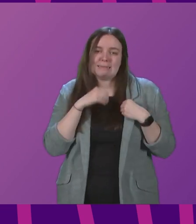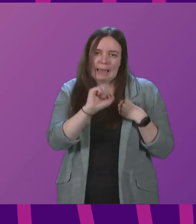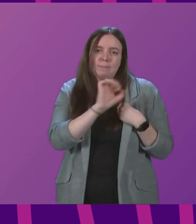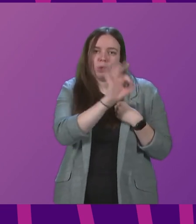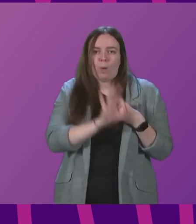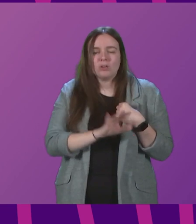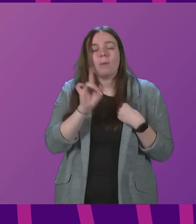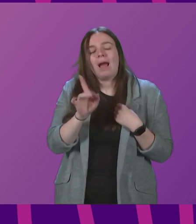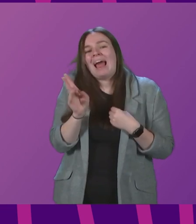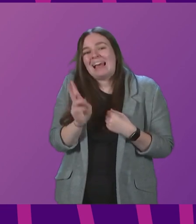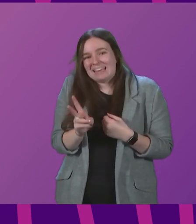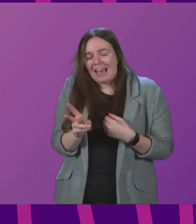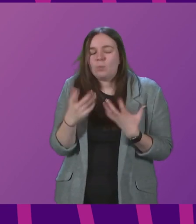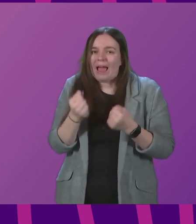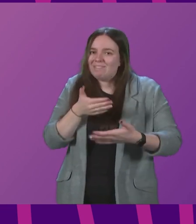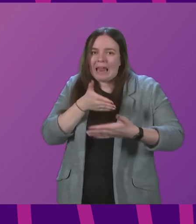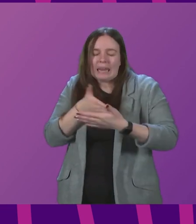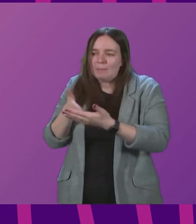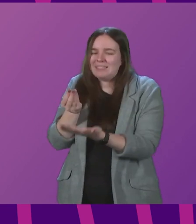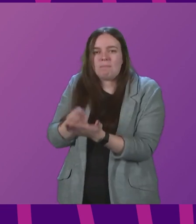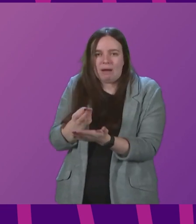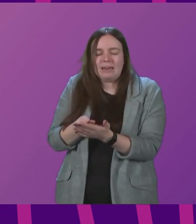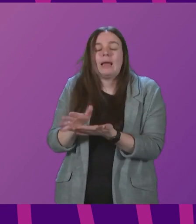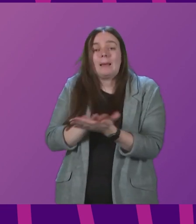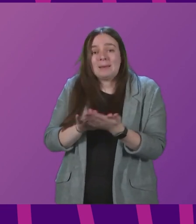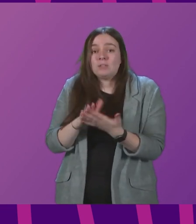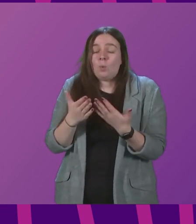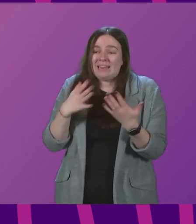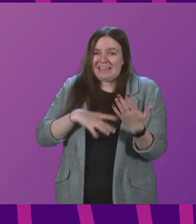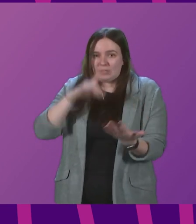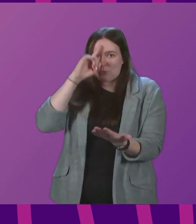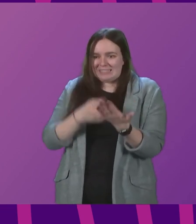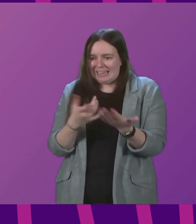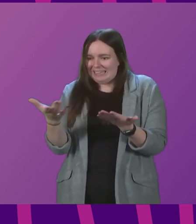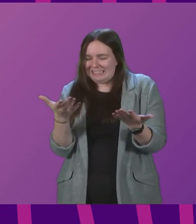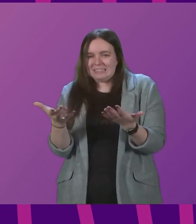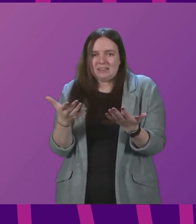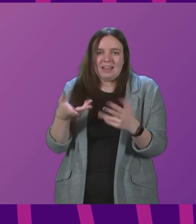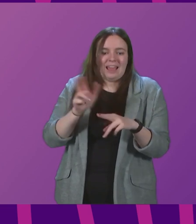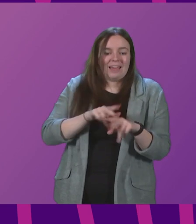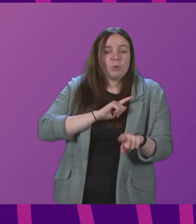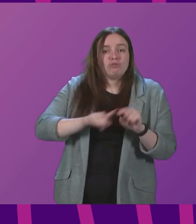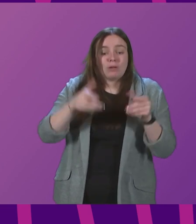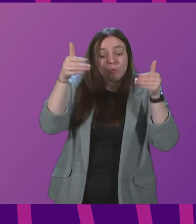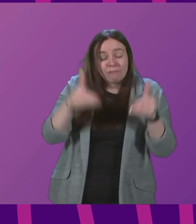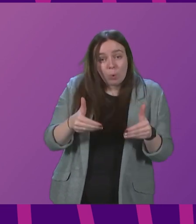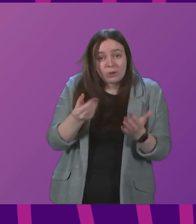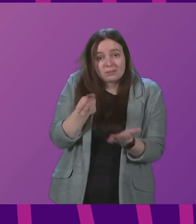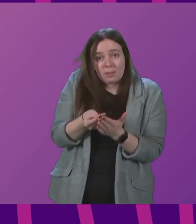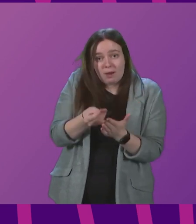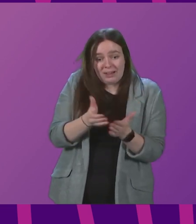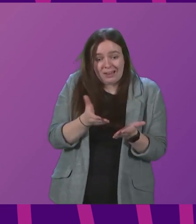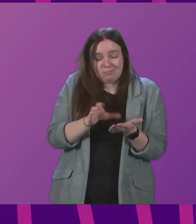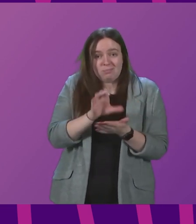But again, I come back to the fact we have a limited pot of money and so we have decisions to make about whether we try to focus that money